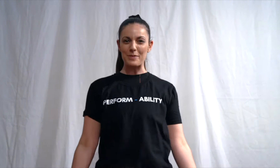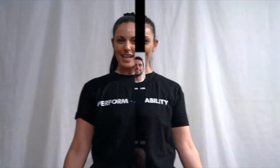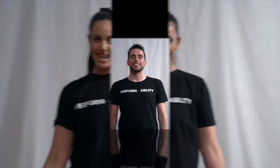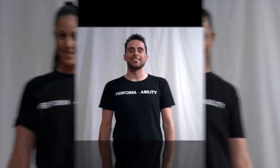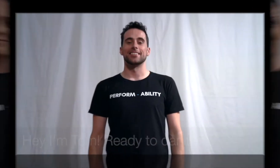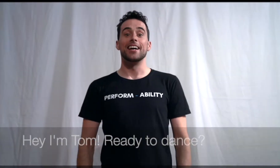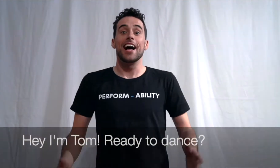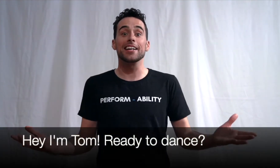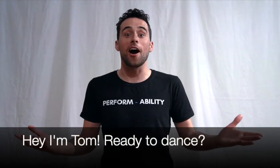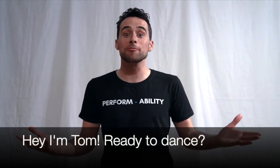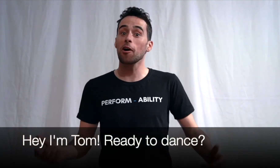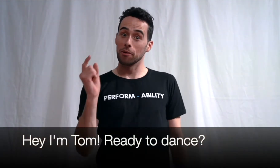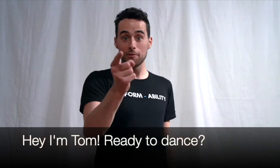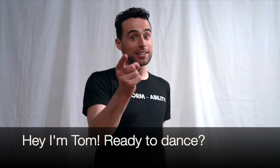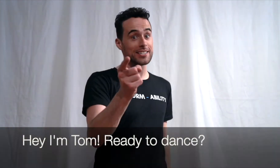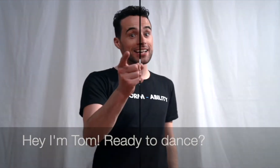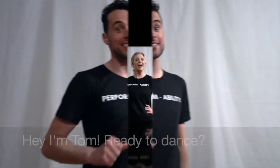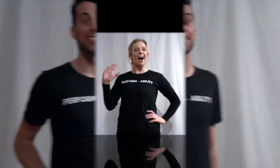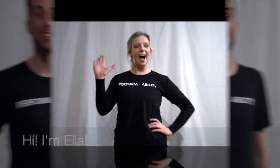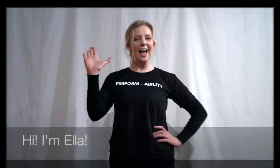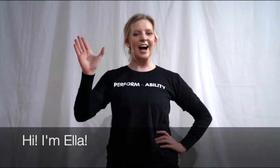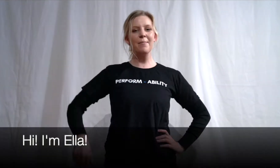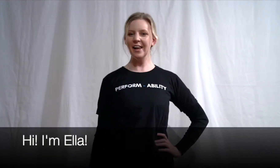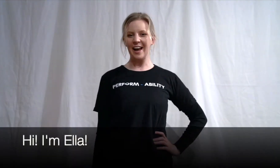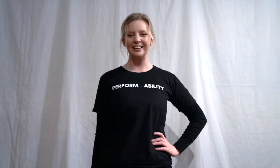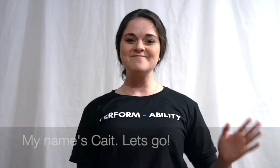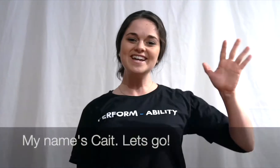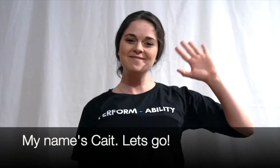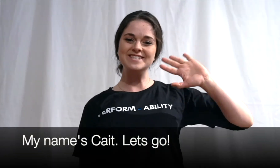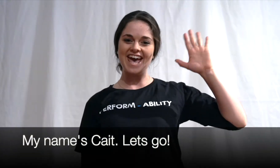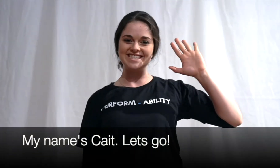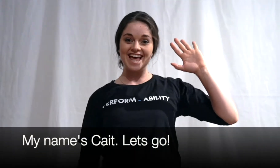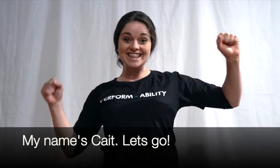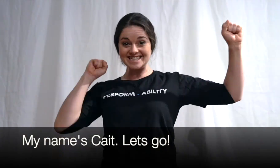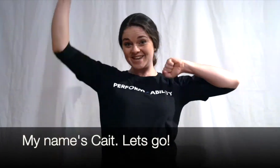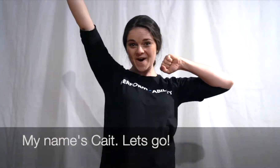boogie! Hey, I'm Tom. Ready to dance? Hi, I'm Ella. My name's Kate. Let's go!